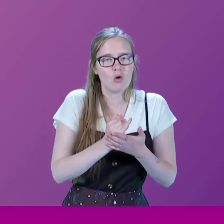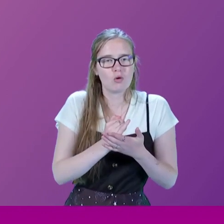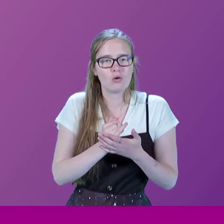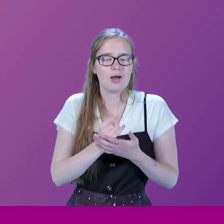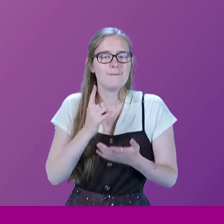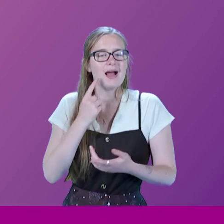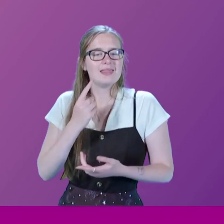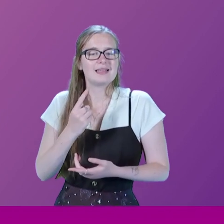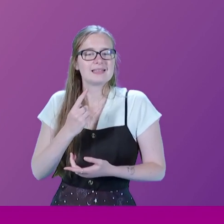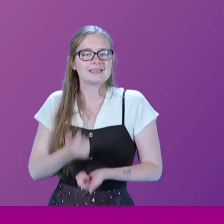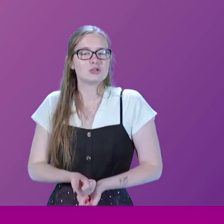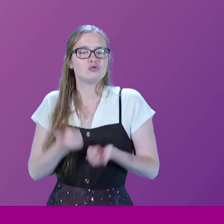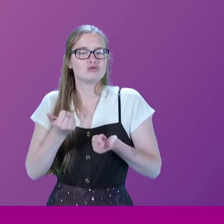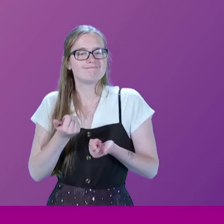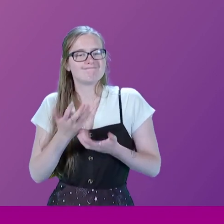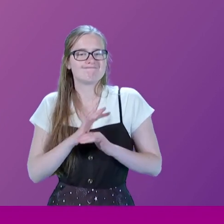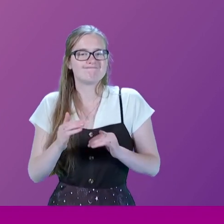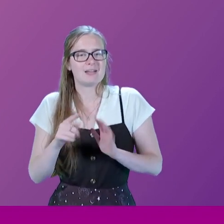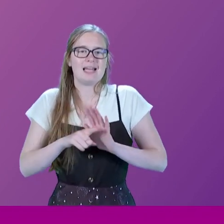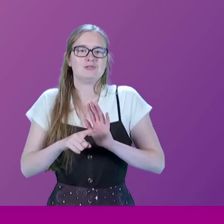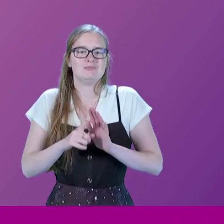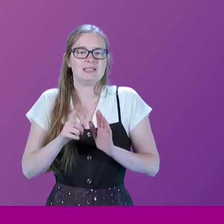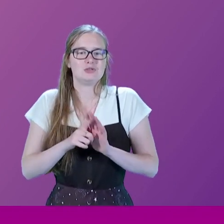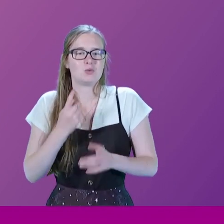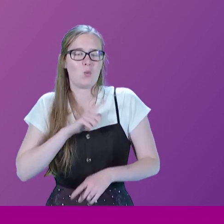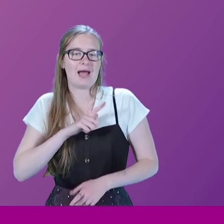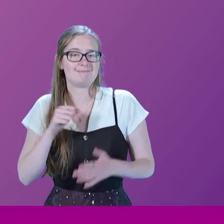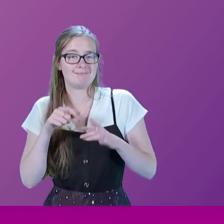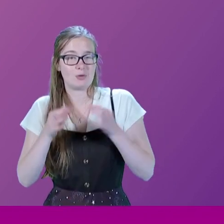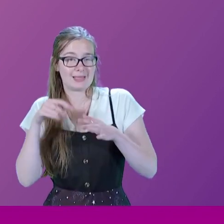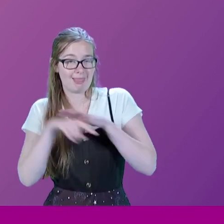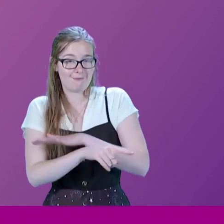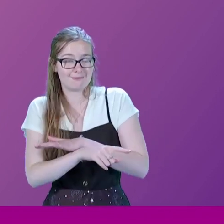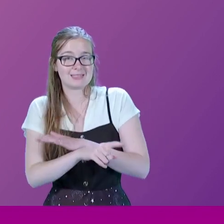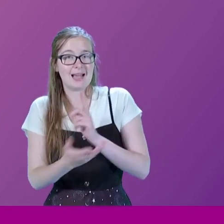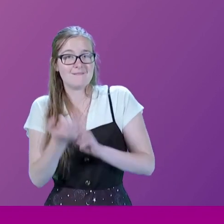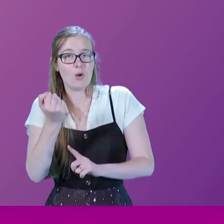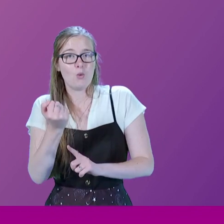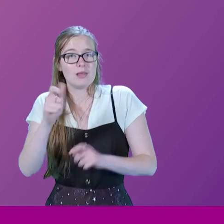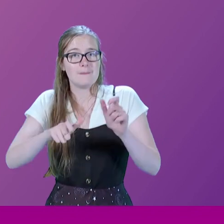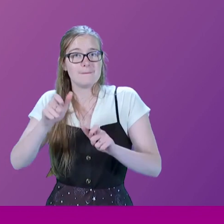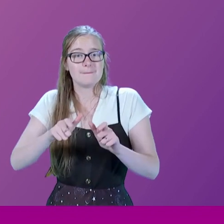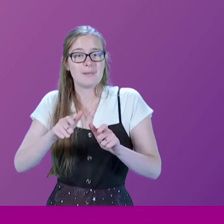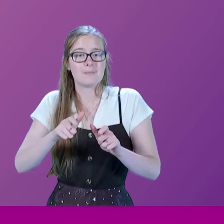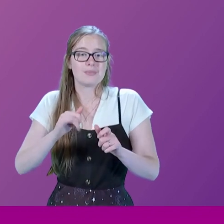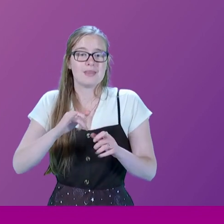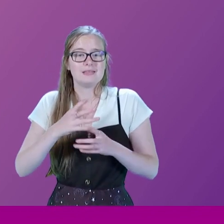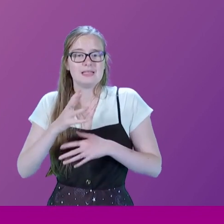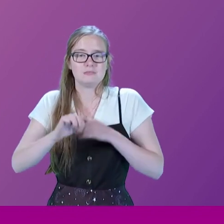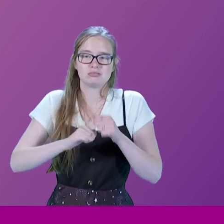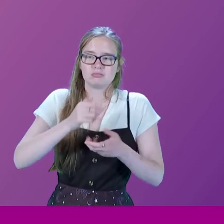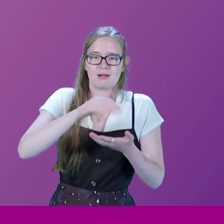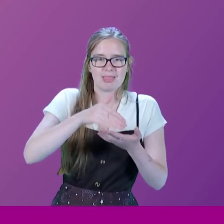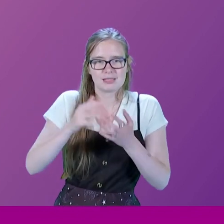but it's certainly a great strain. And one of the reasons I left politics is I found after a while the strain of collective